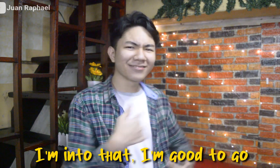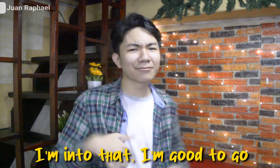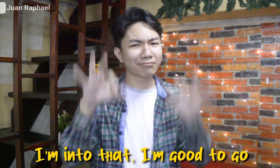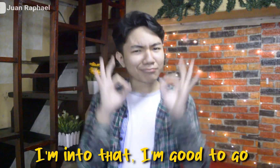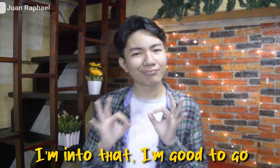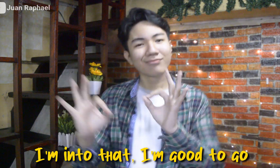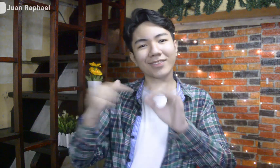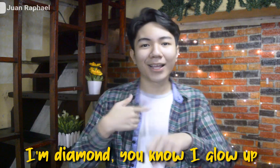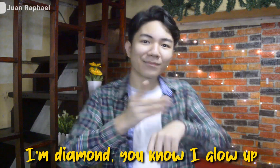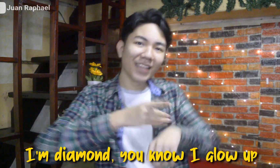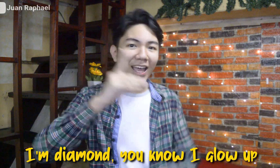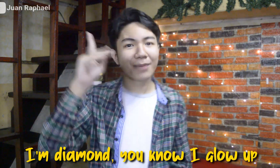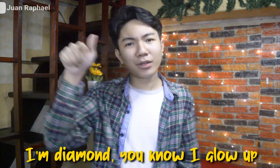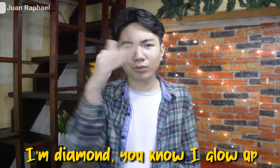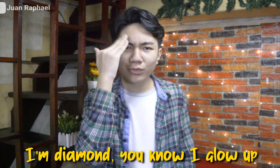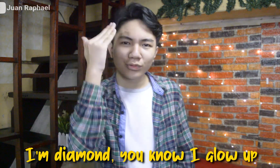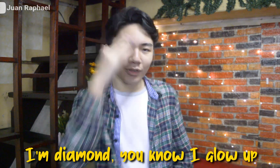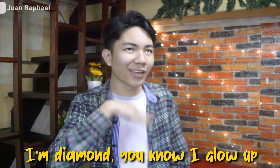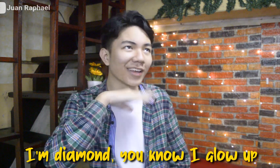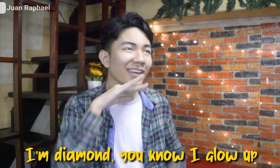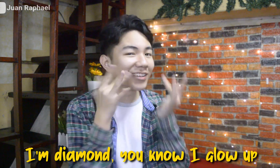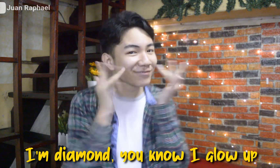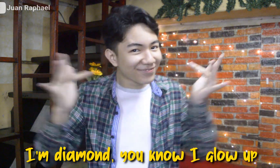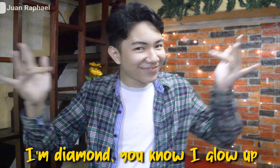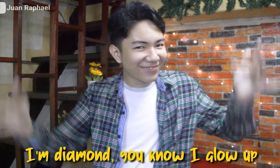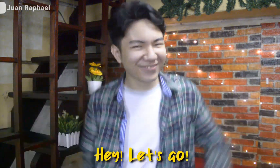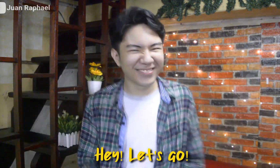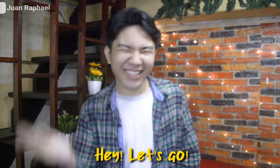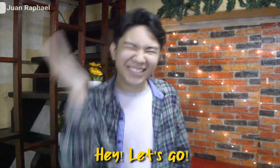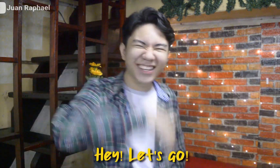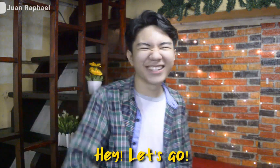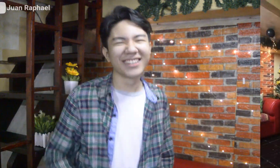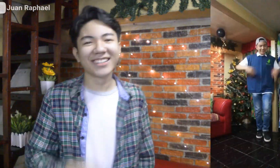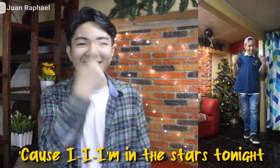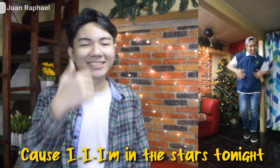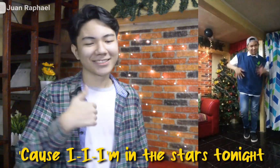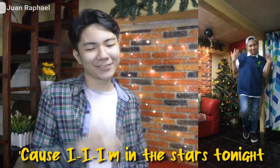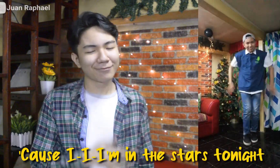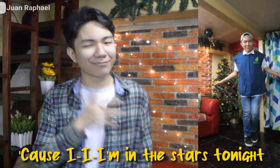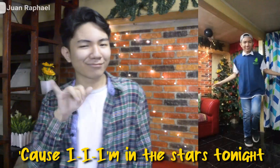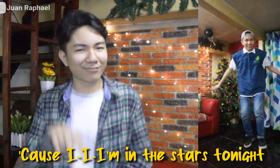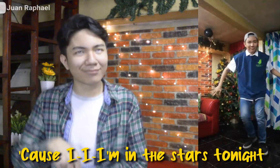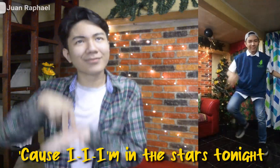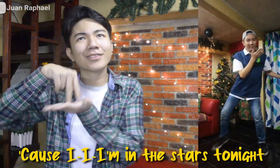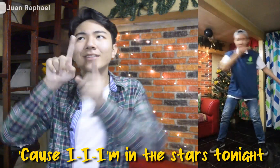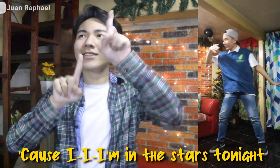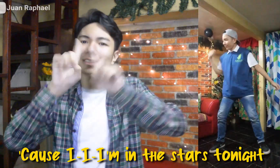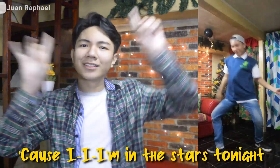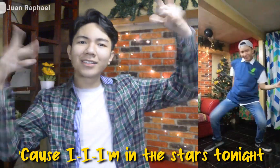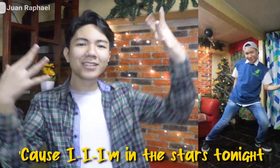I'm good to go I'm diamond, you know I glow up And let's go Cus I'm in the stars